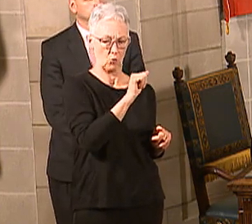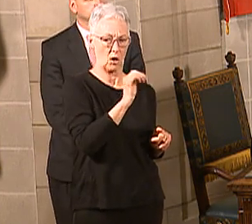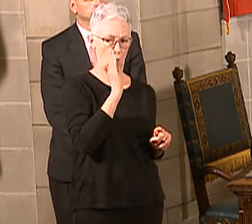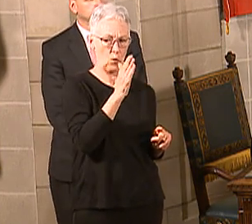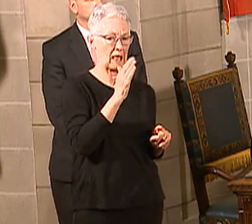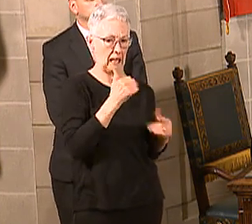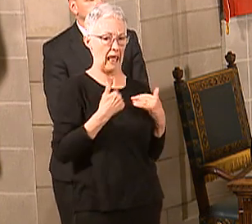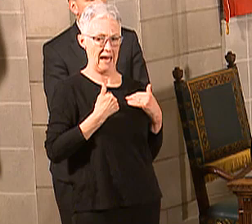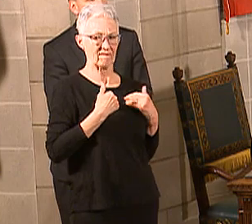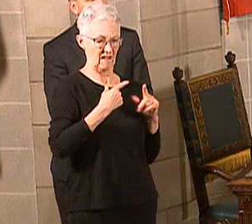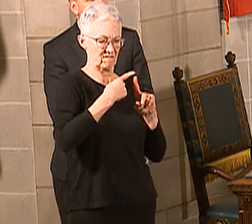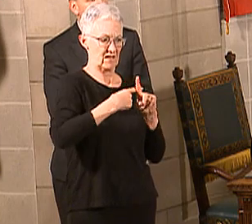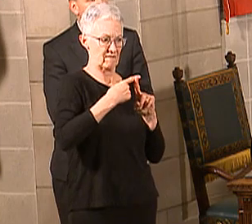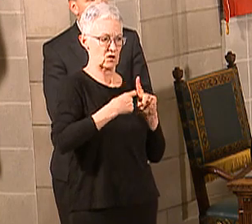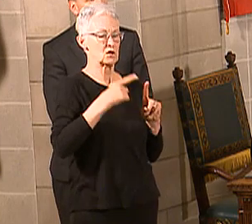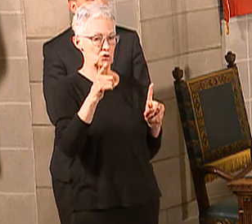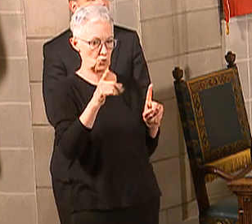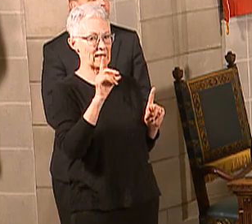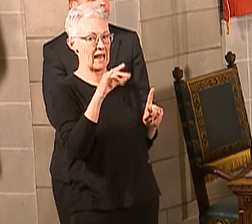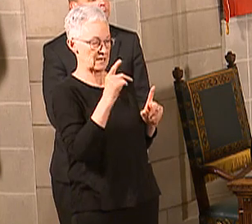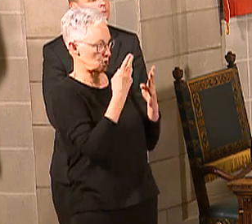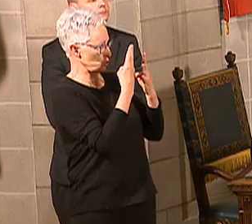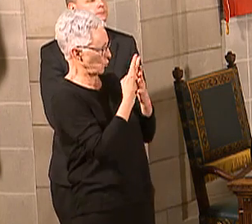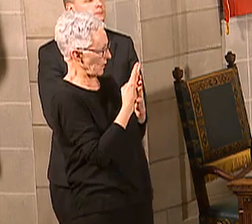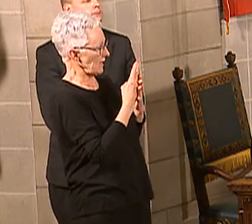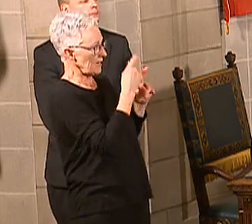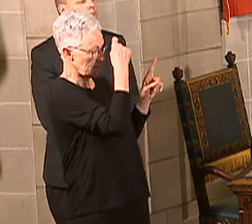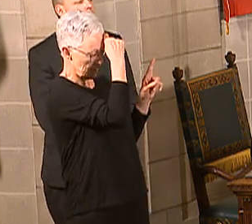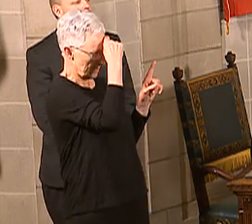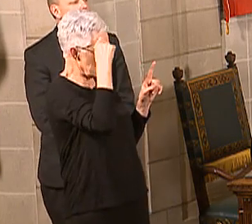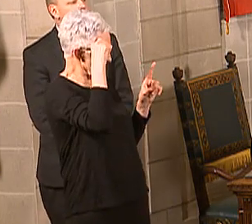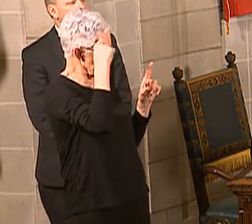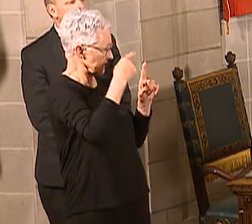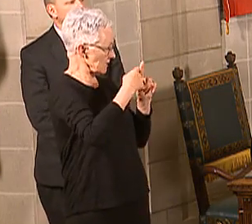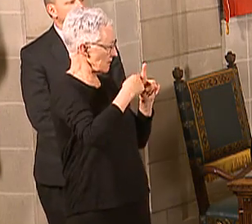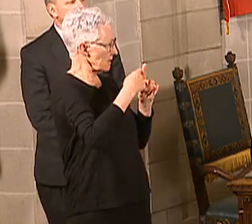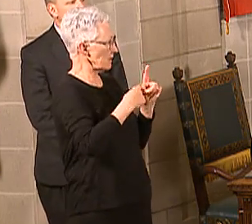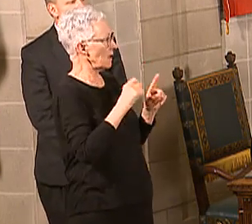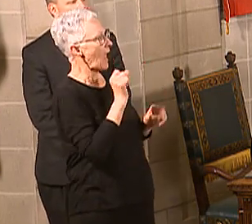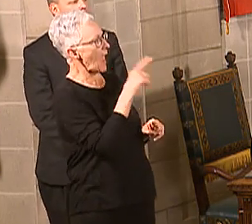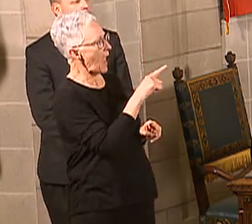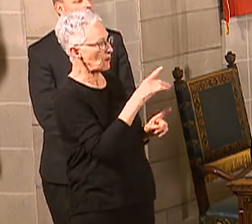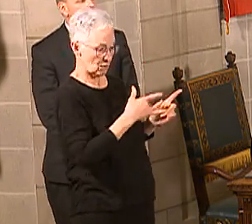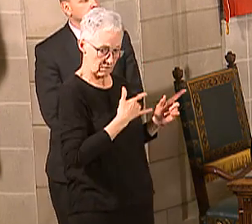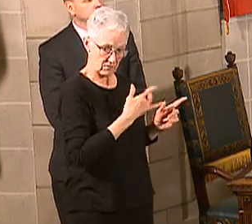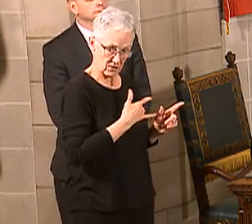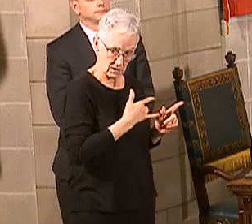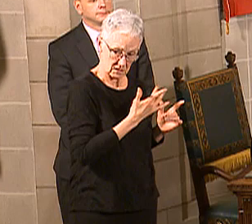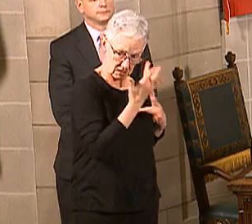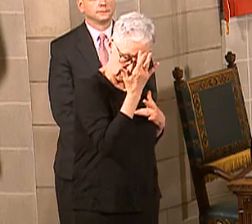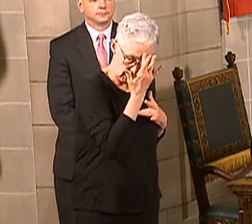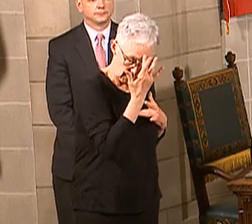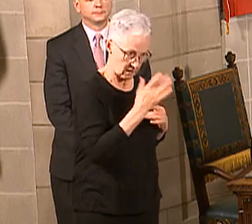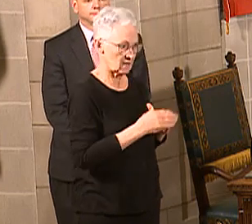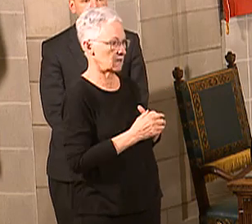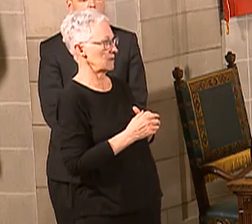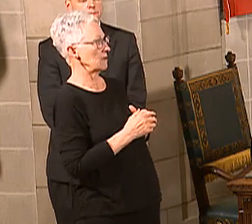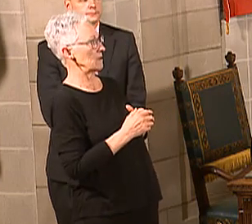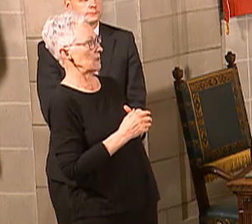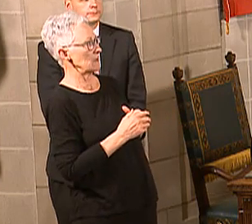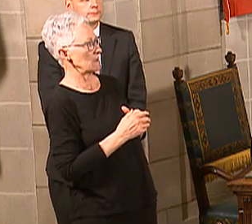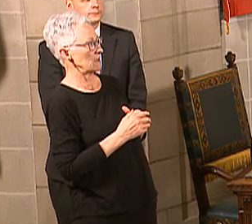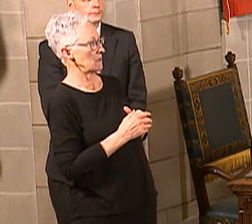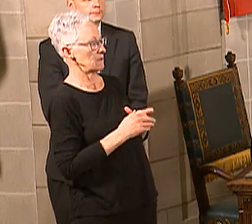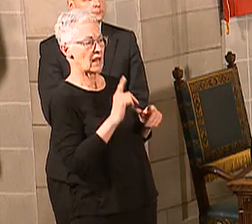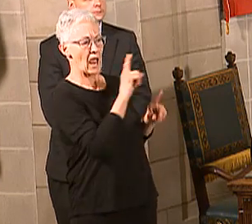yes, they are doing the screening. They took my temperature, asked me if I had been sick. In fact, they did that, took my temperature multiple times and asked me if I